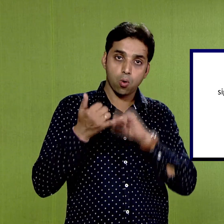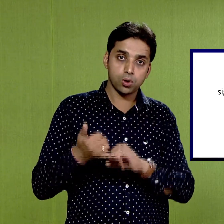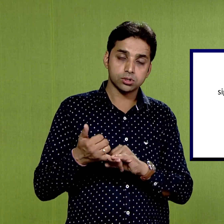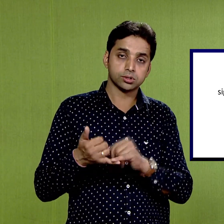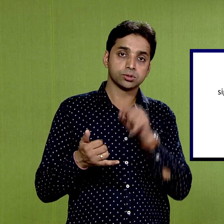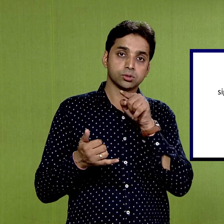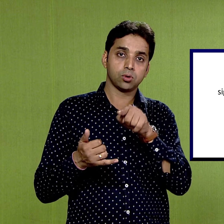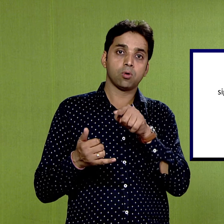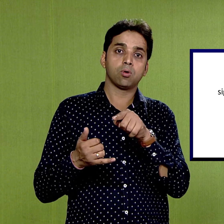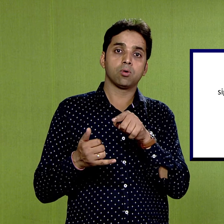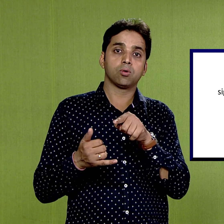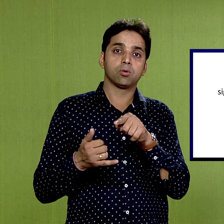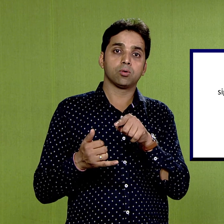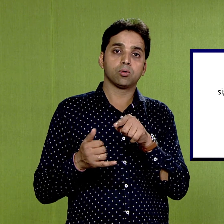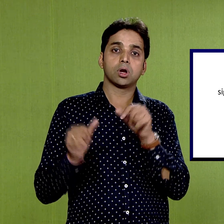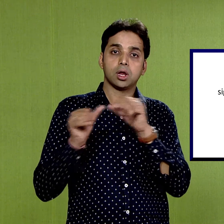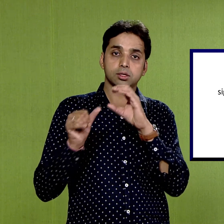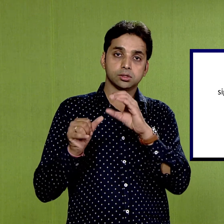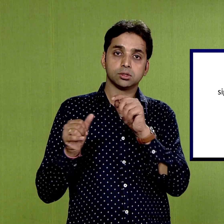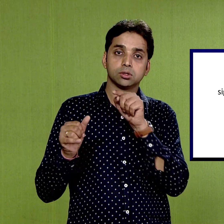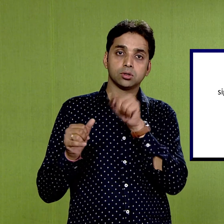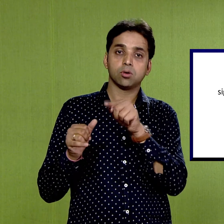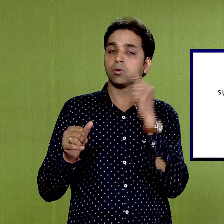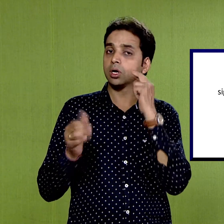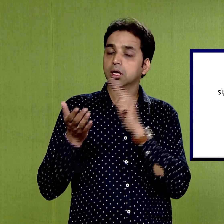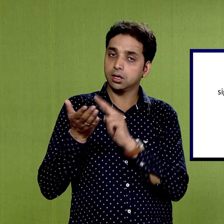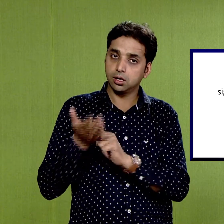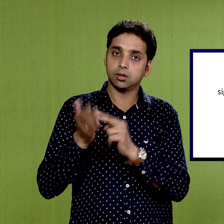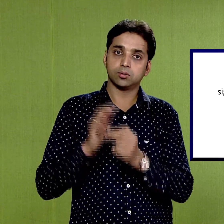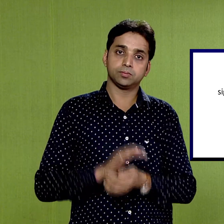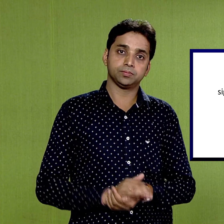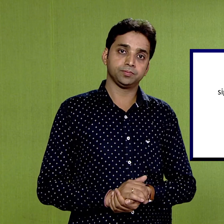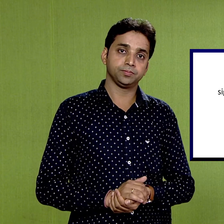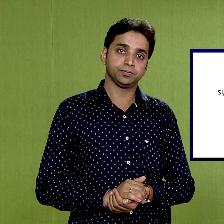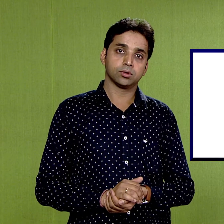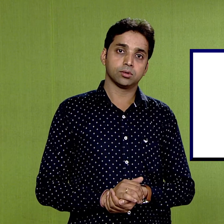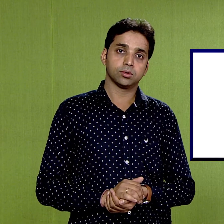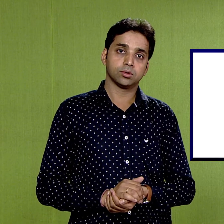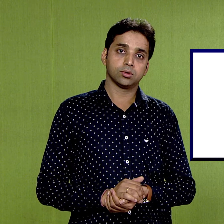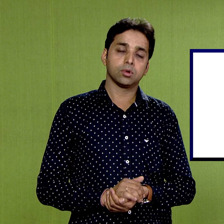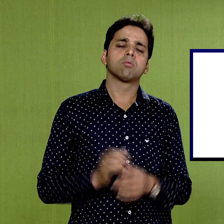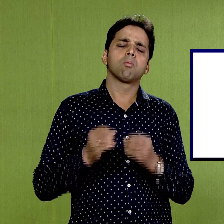.ac.in. For more information,